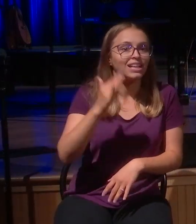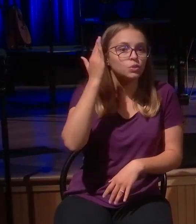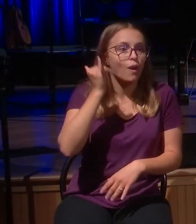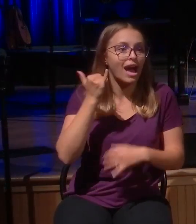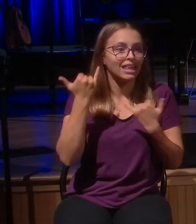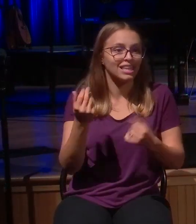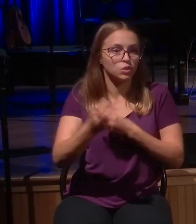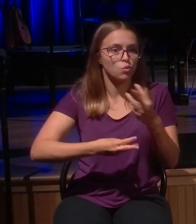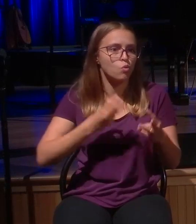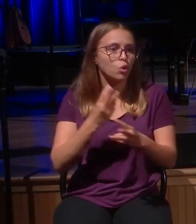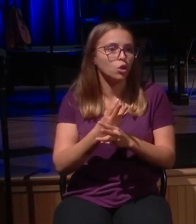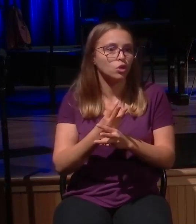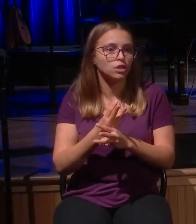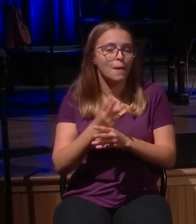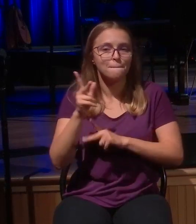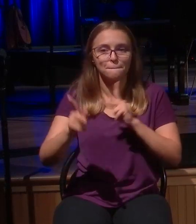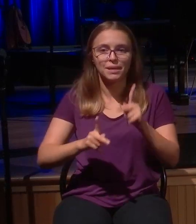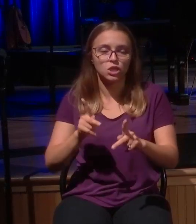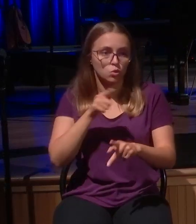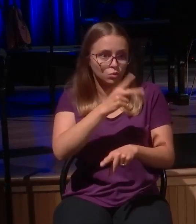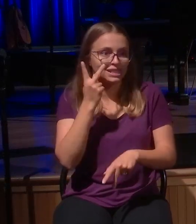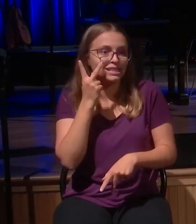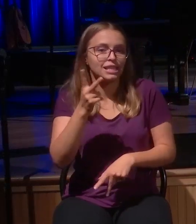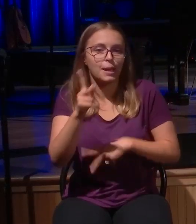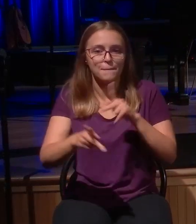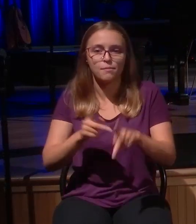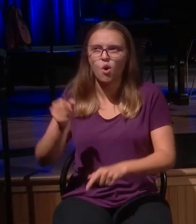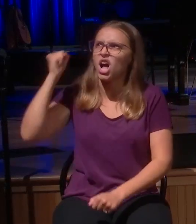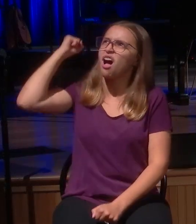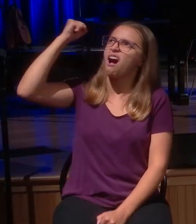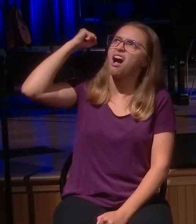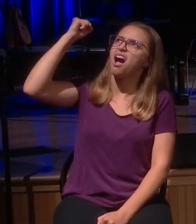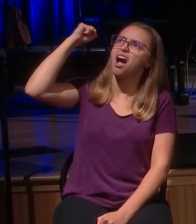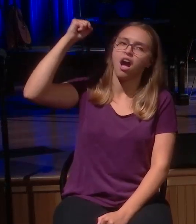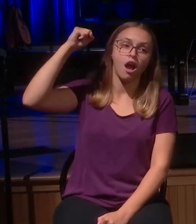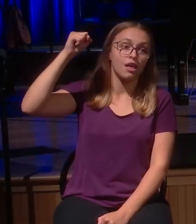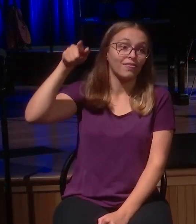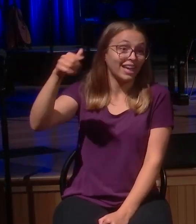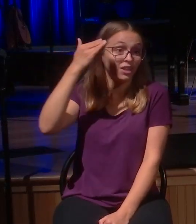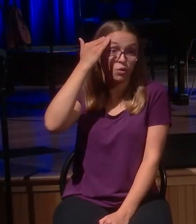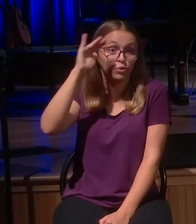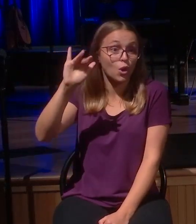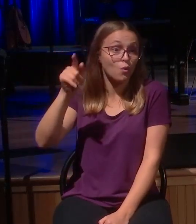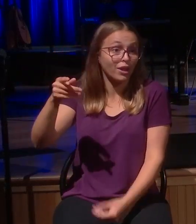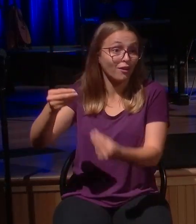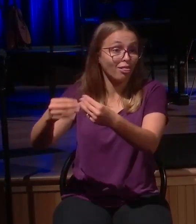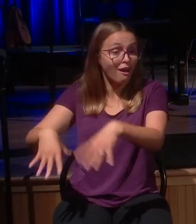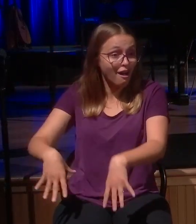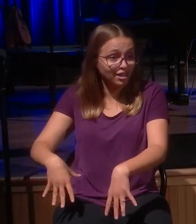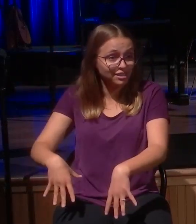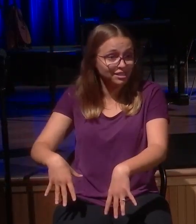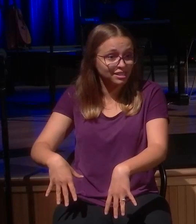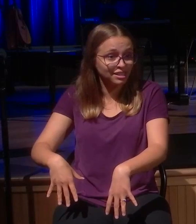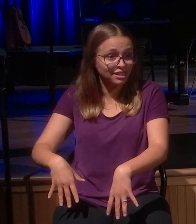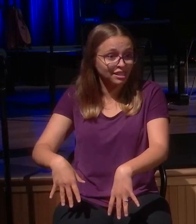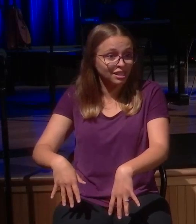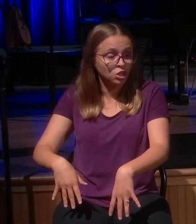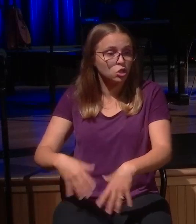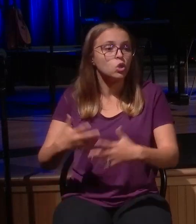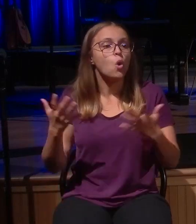bound, they're brash, and they don't know they are lost. So what should we do in the church of Jesus Christ who looks out